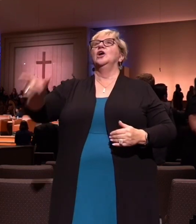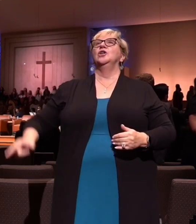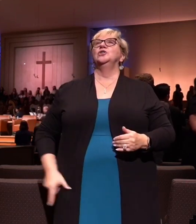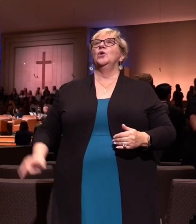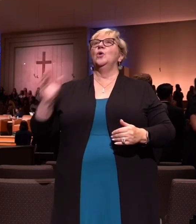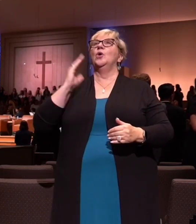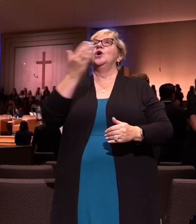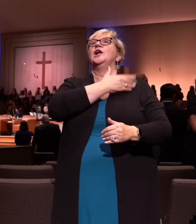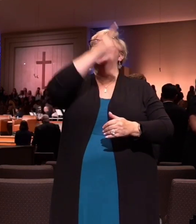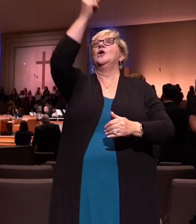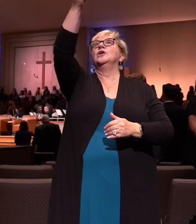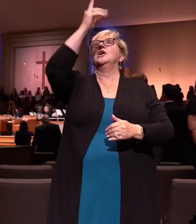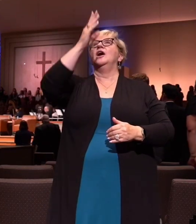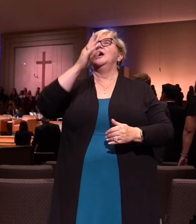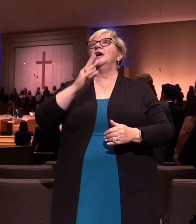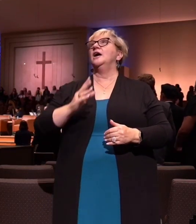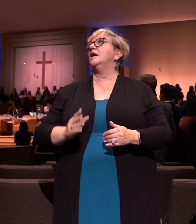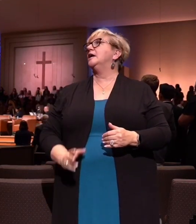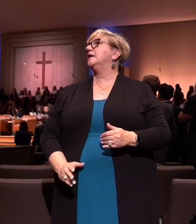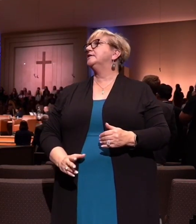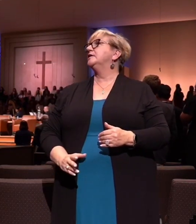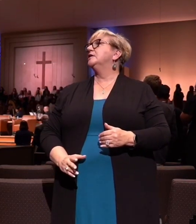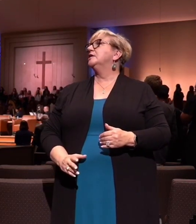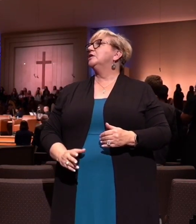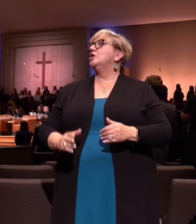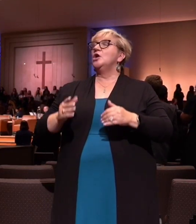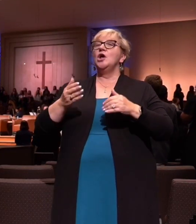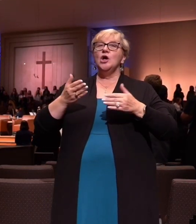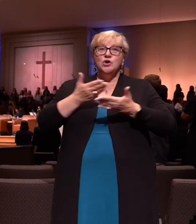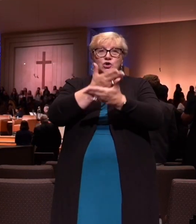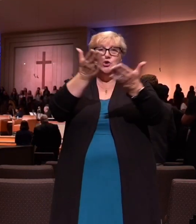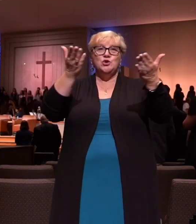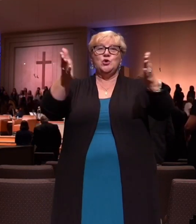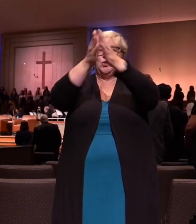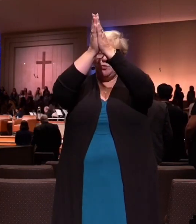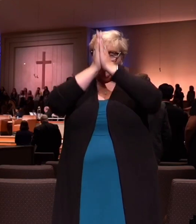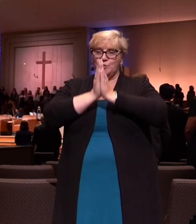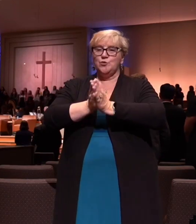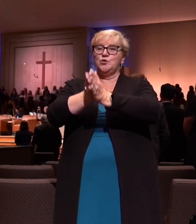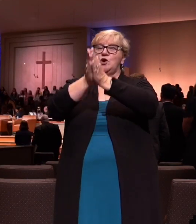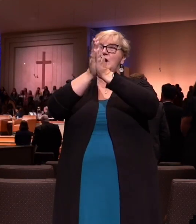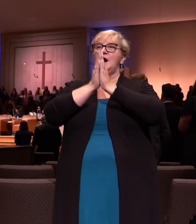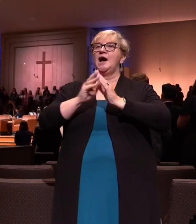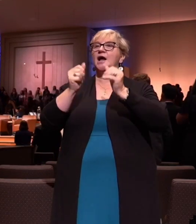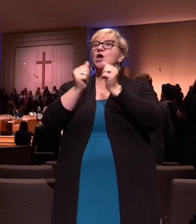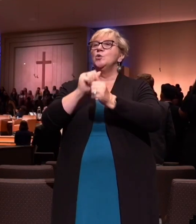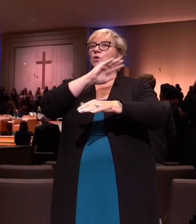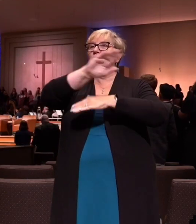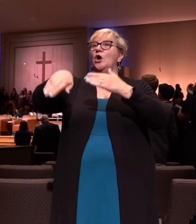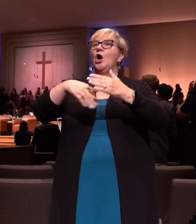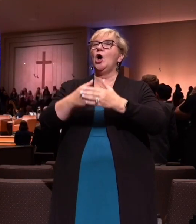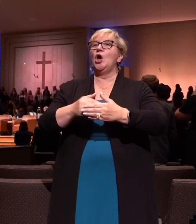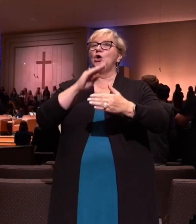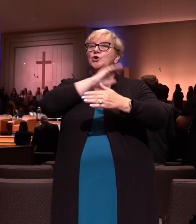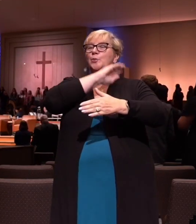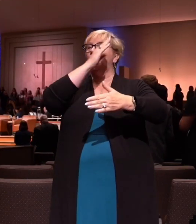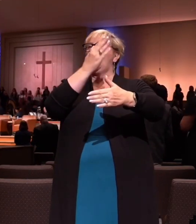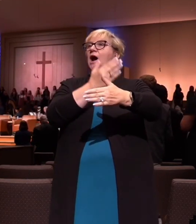Lord our God. Will you pray with all your power while we